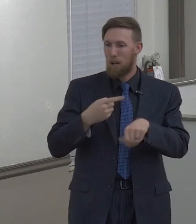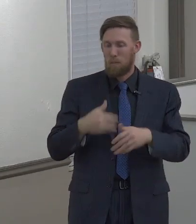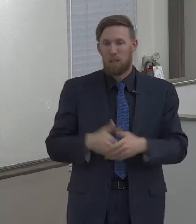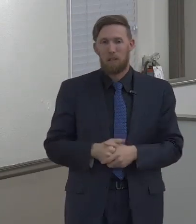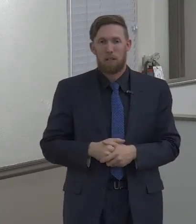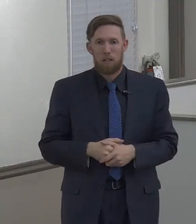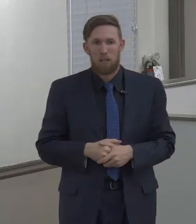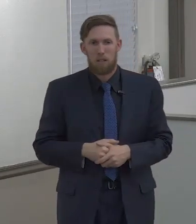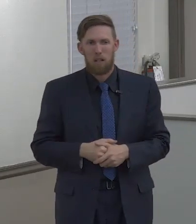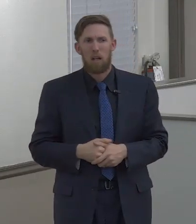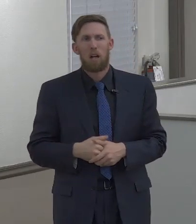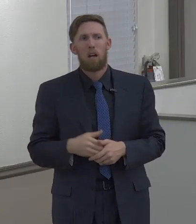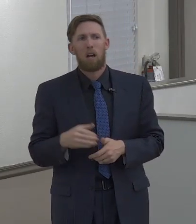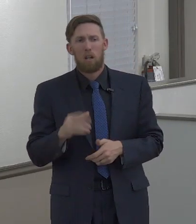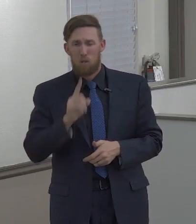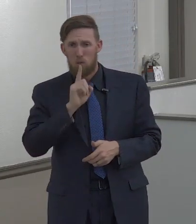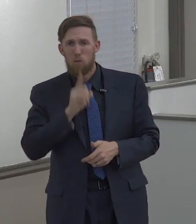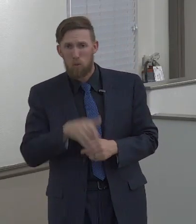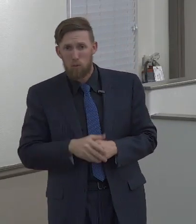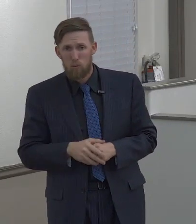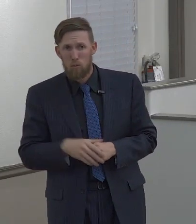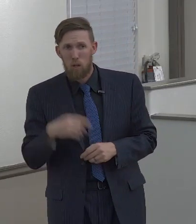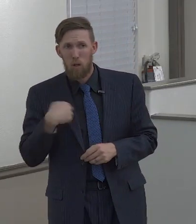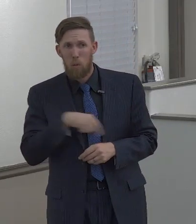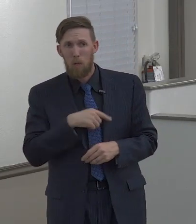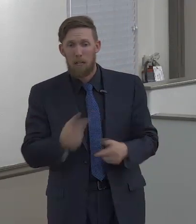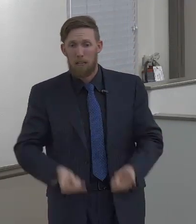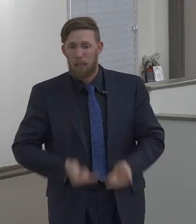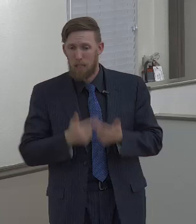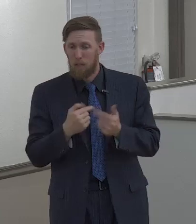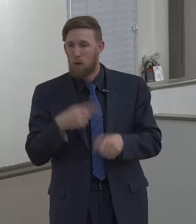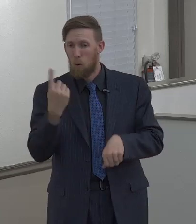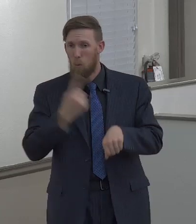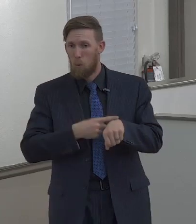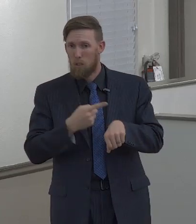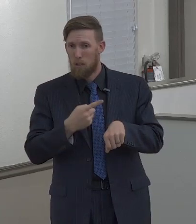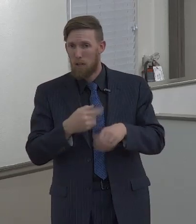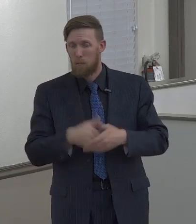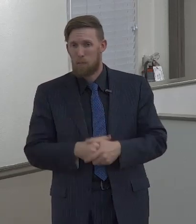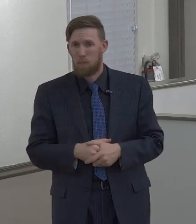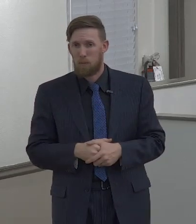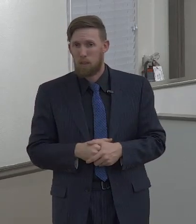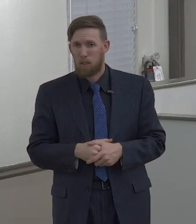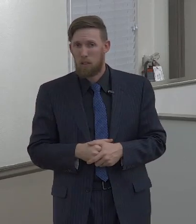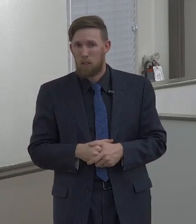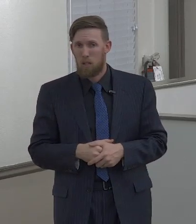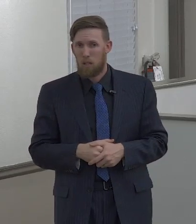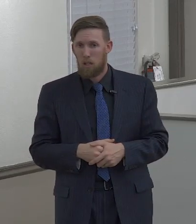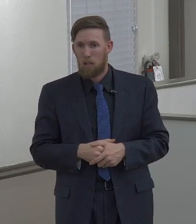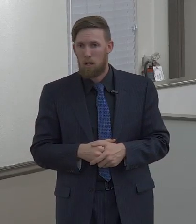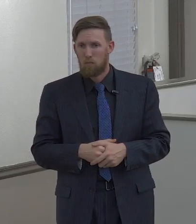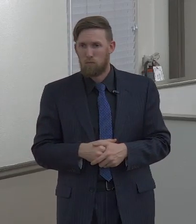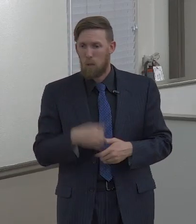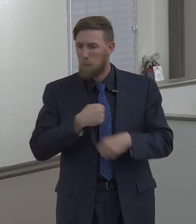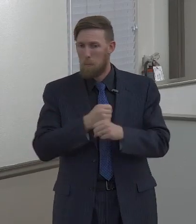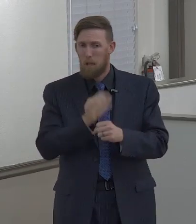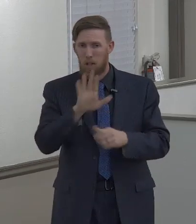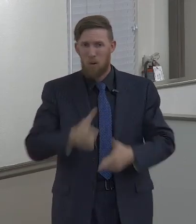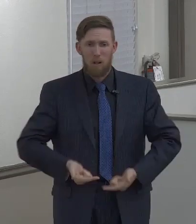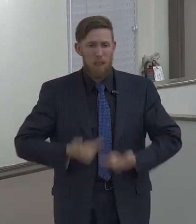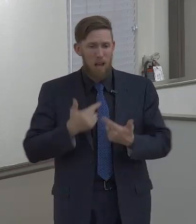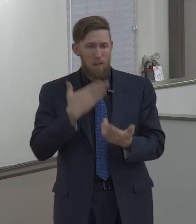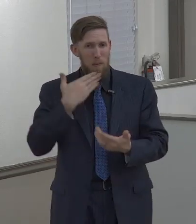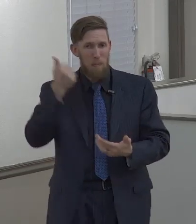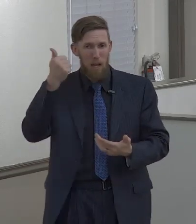You know what? I don't disagree with that phrase, that you only live once. Make the